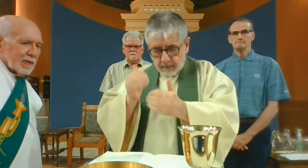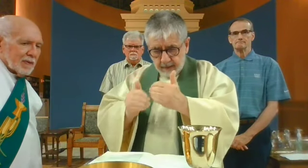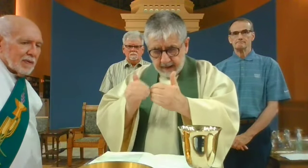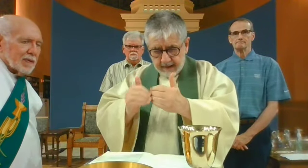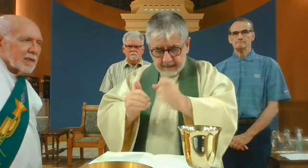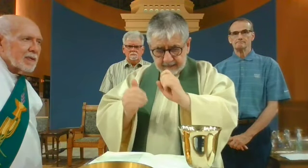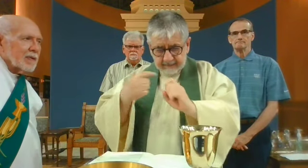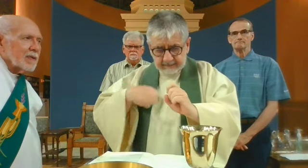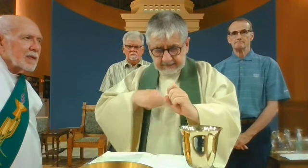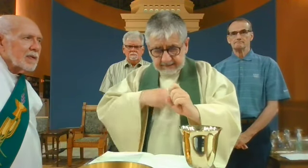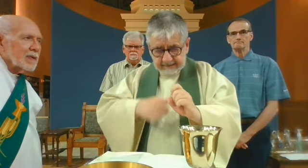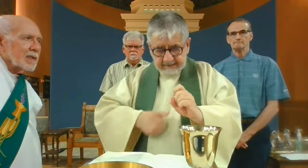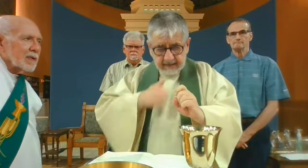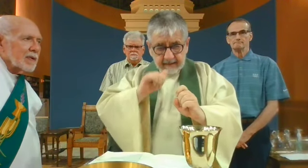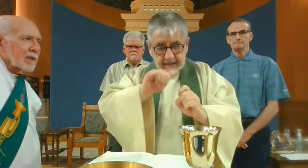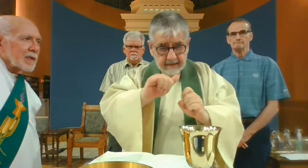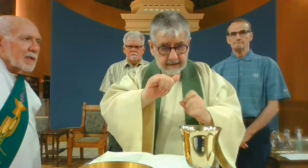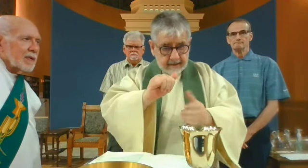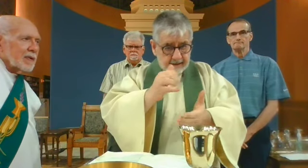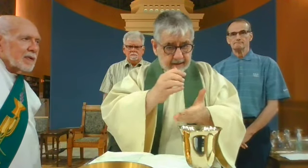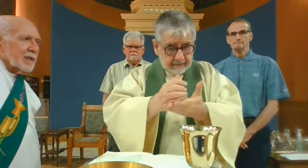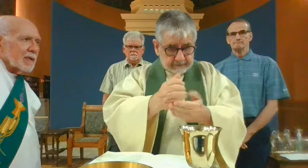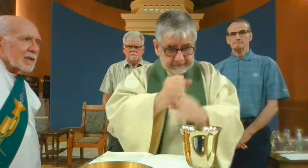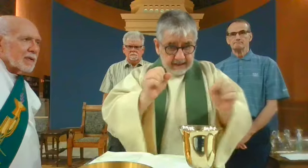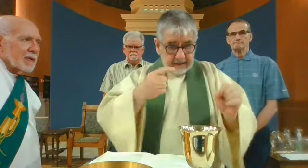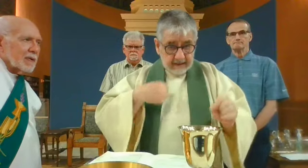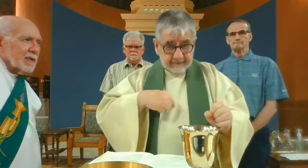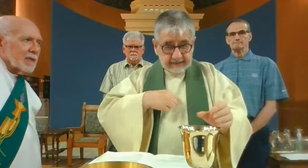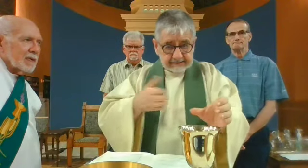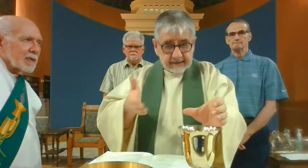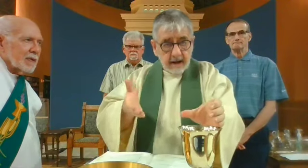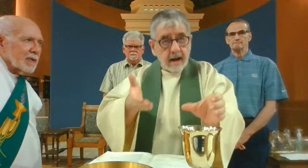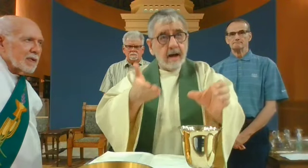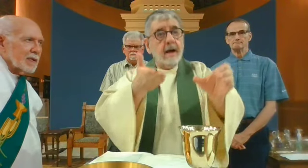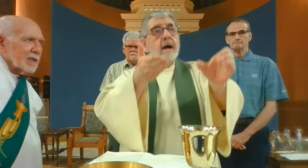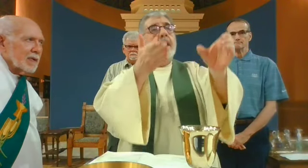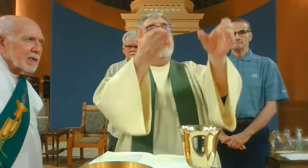we offer you, Lord, the bread of life and the chalice of salvation,